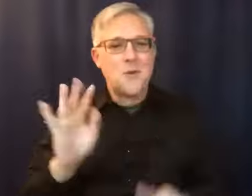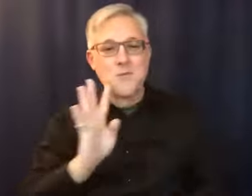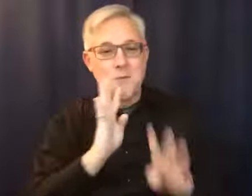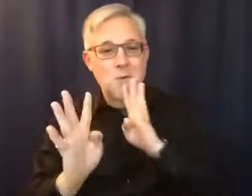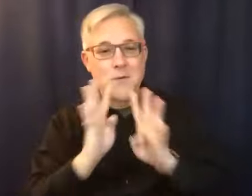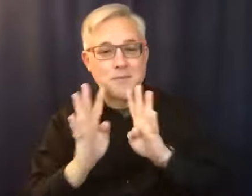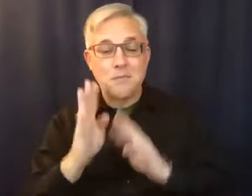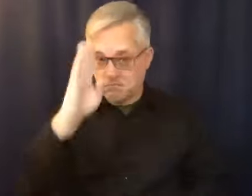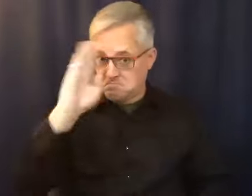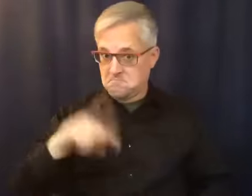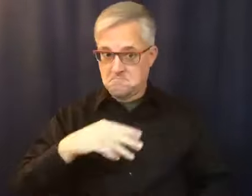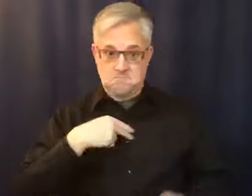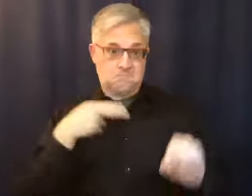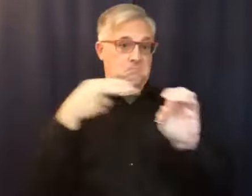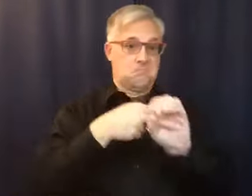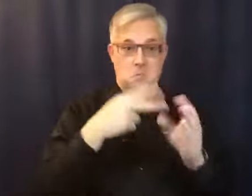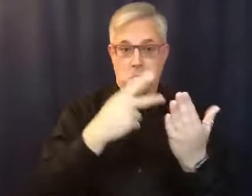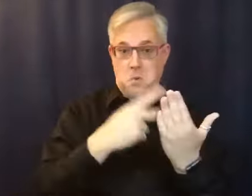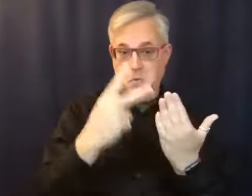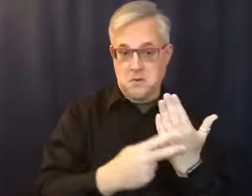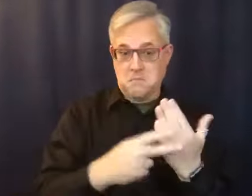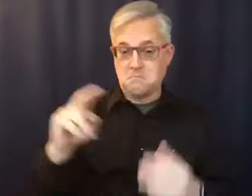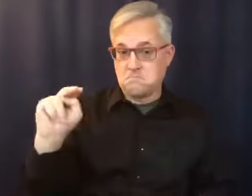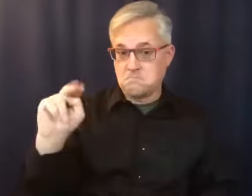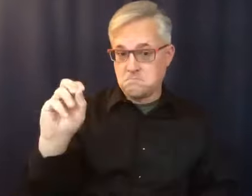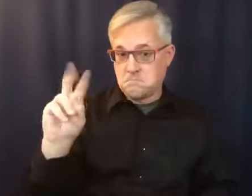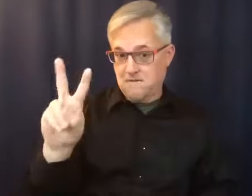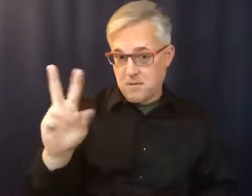November of 1958.